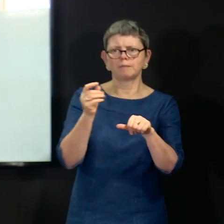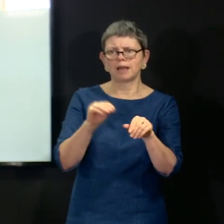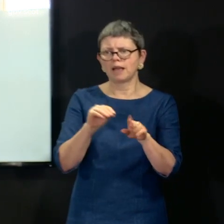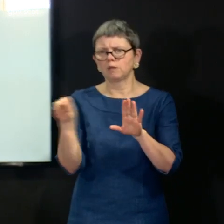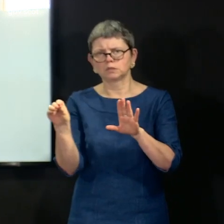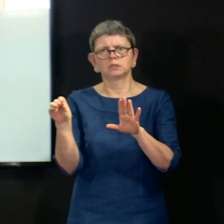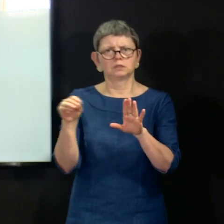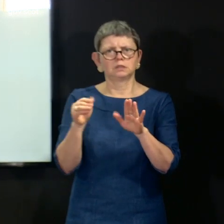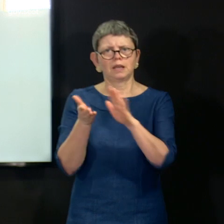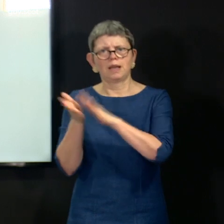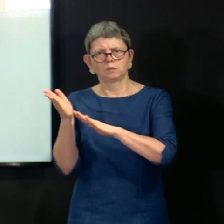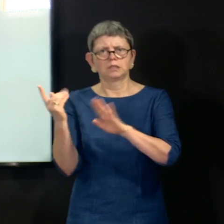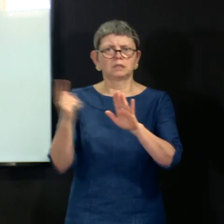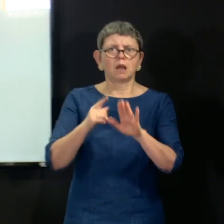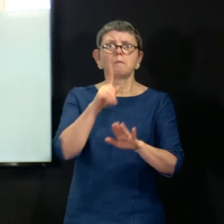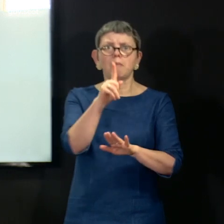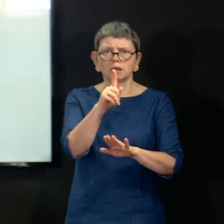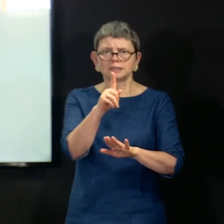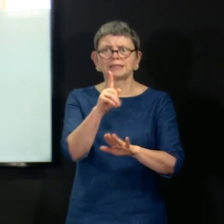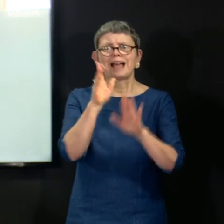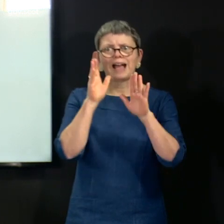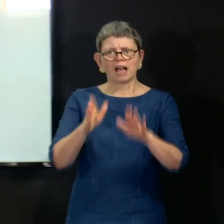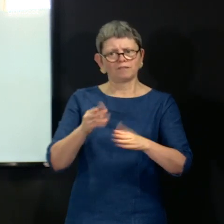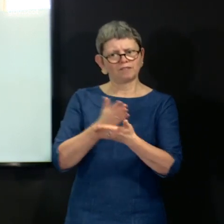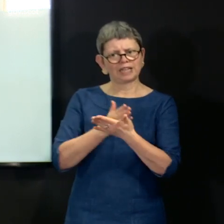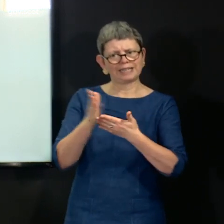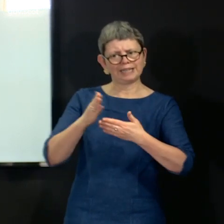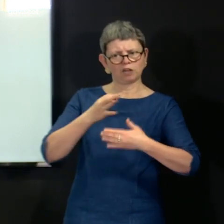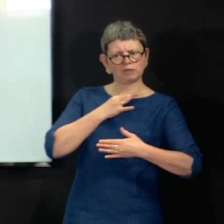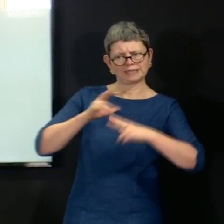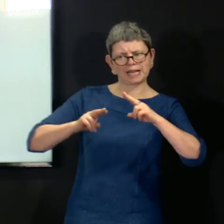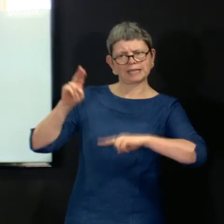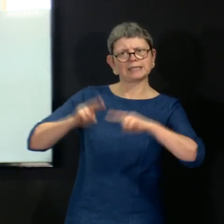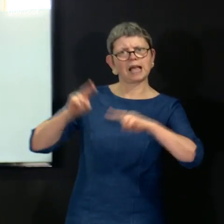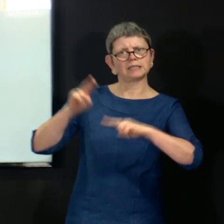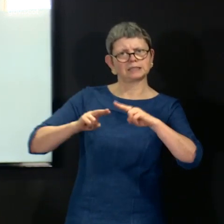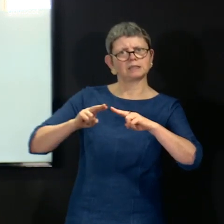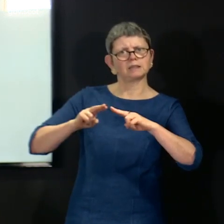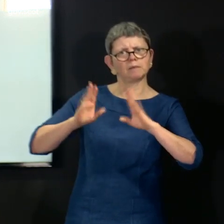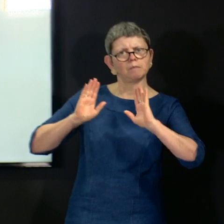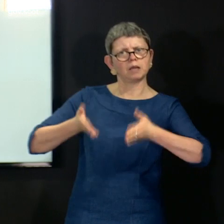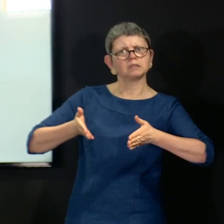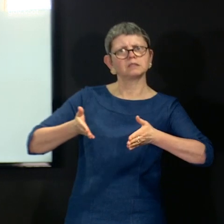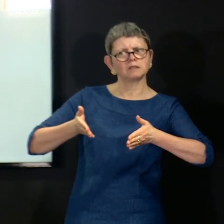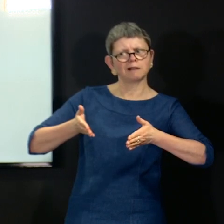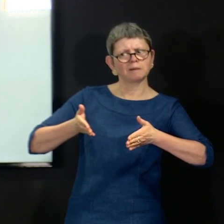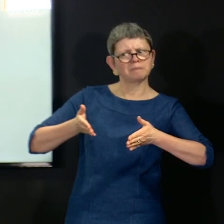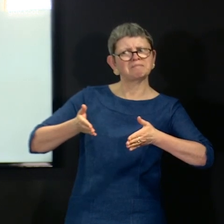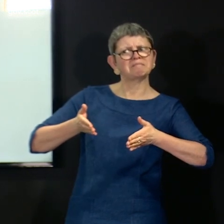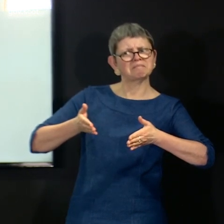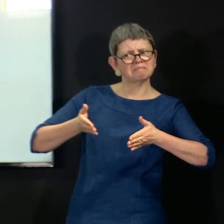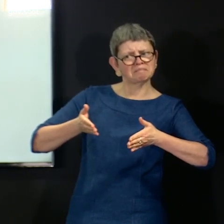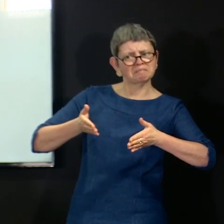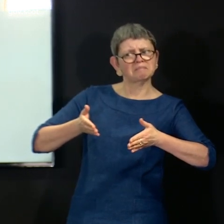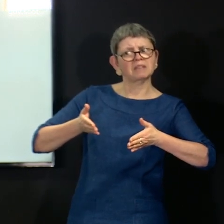but all of that has to be clearly risk assessed against the balance of whether or not that increases